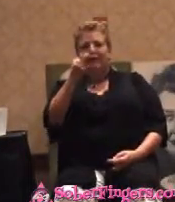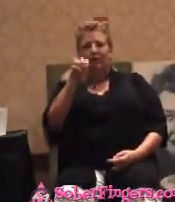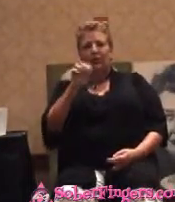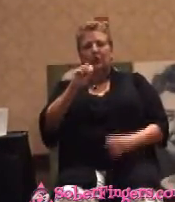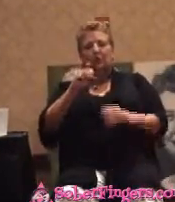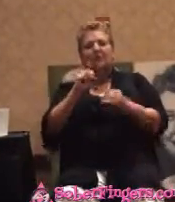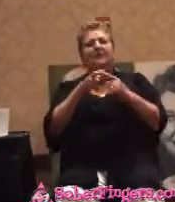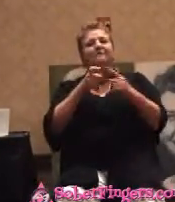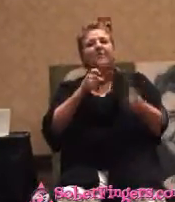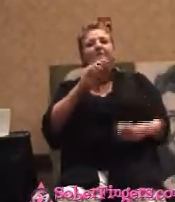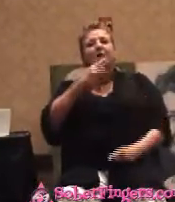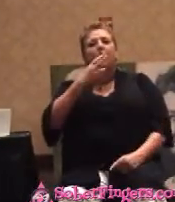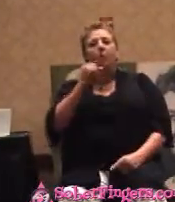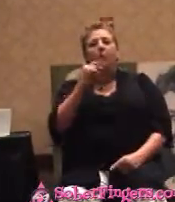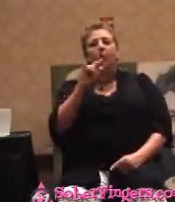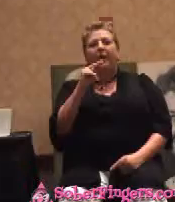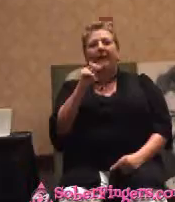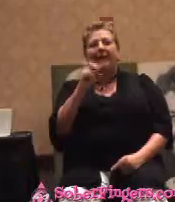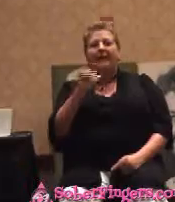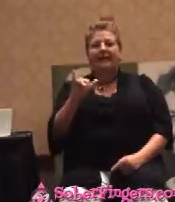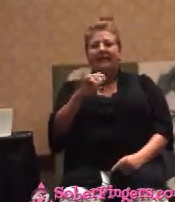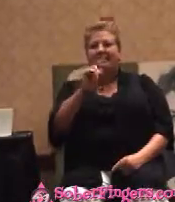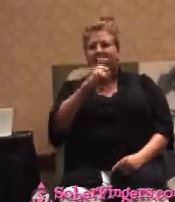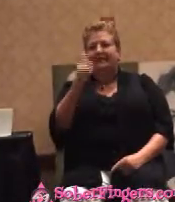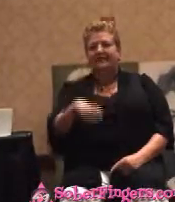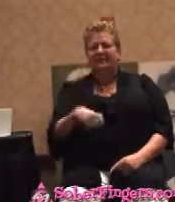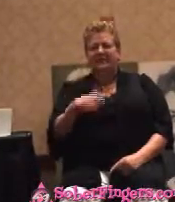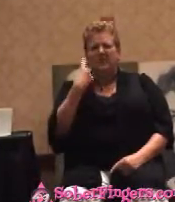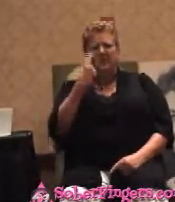And you're wondering, what has that old fool got to say that would help me?